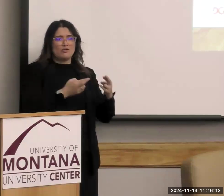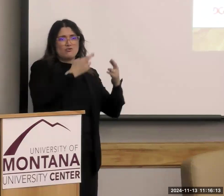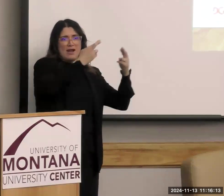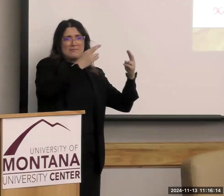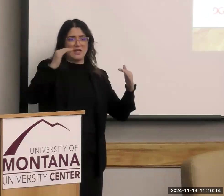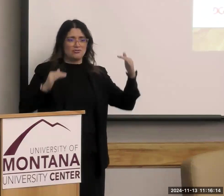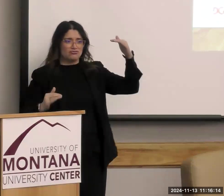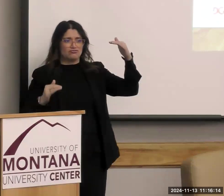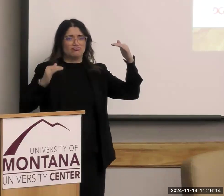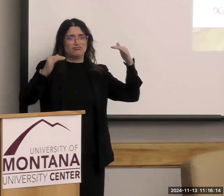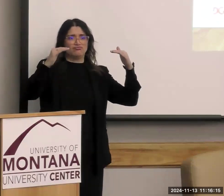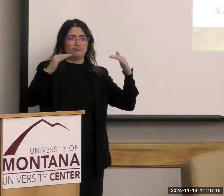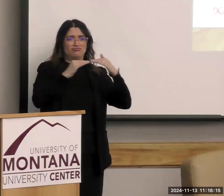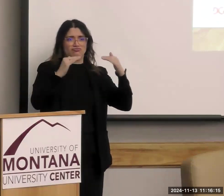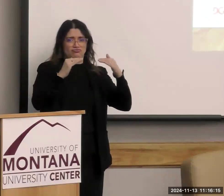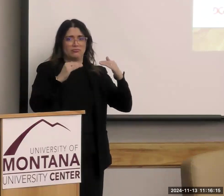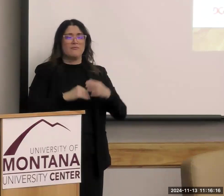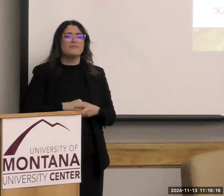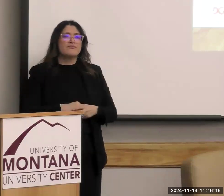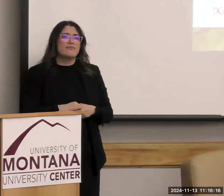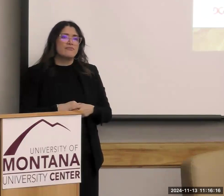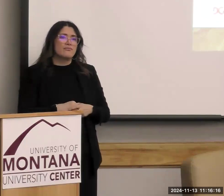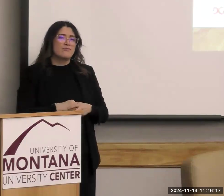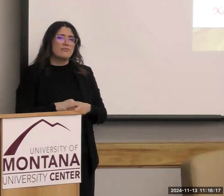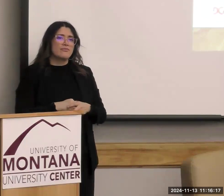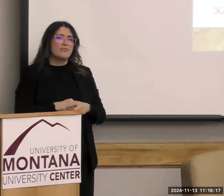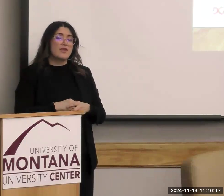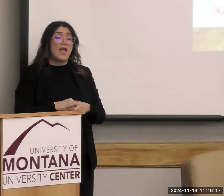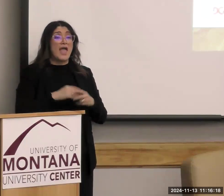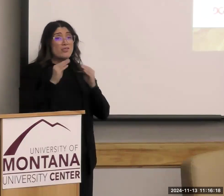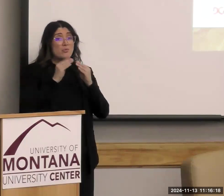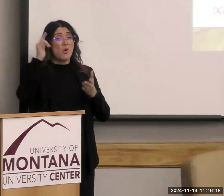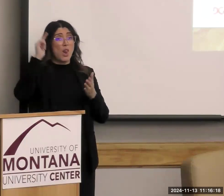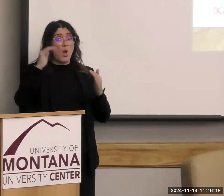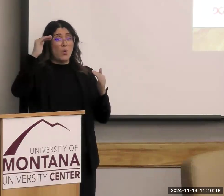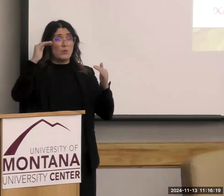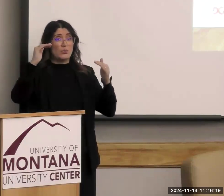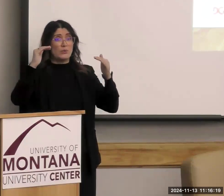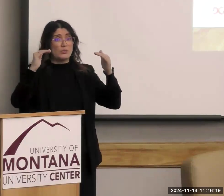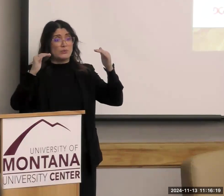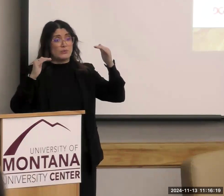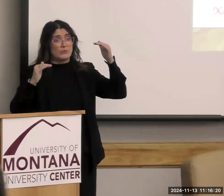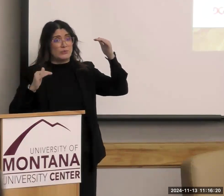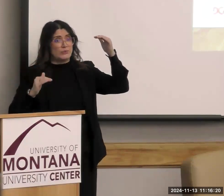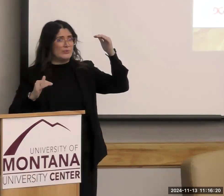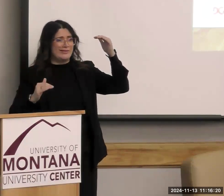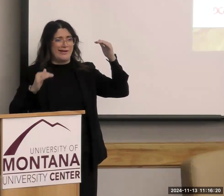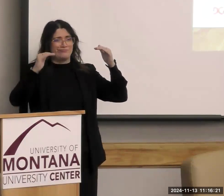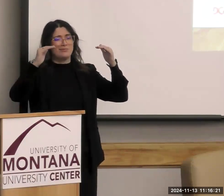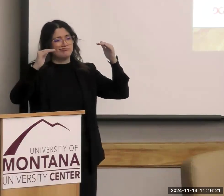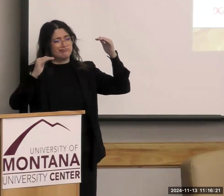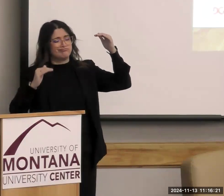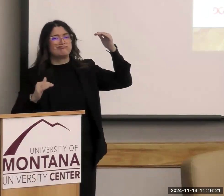for maximum health. So, and the lower the score, the farther away they are from that, those